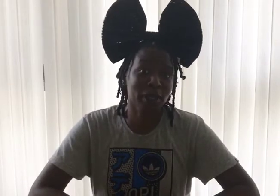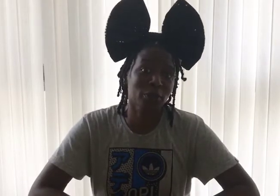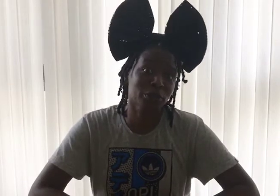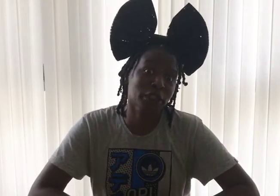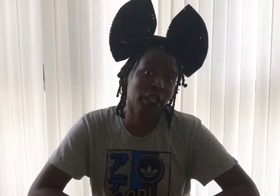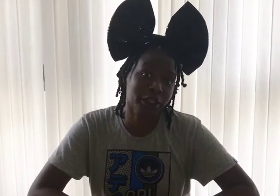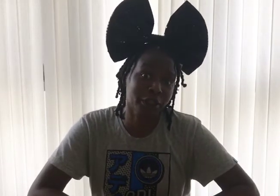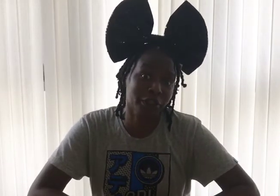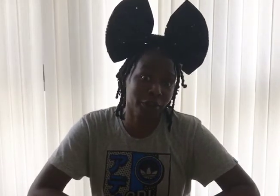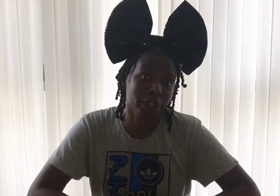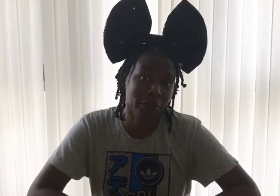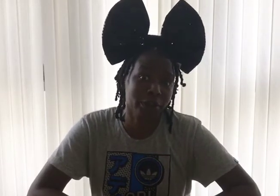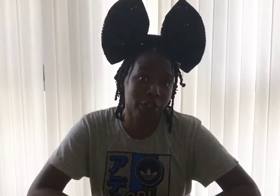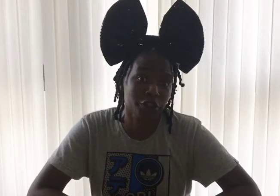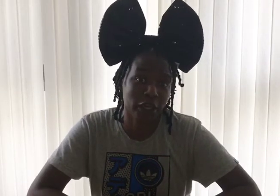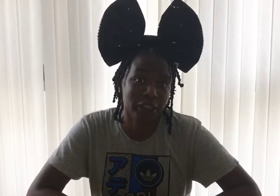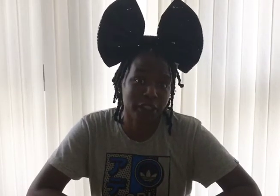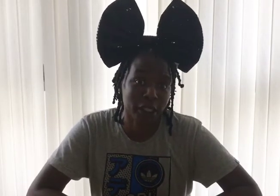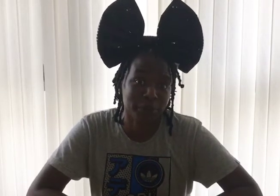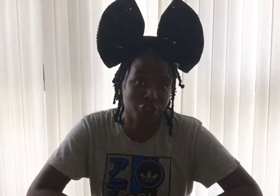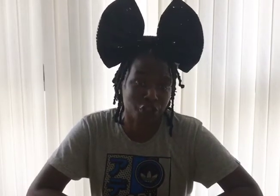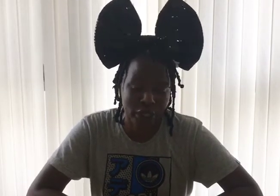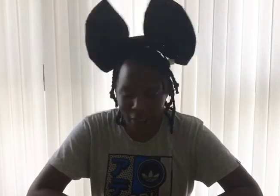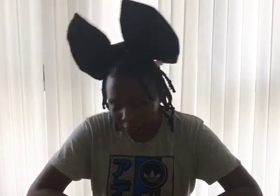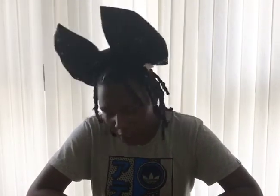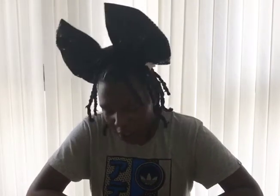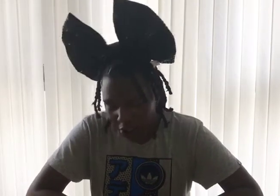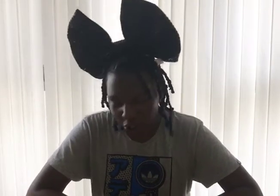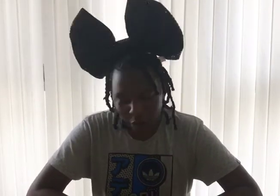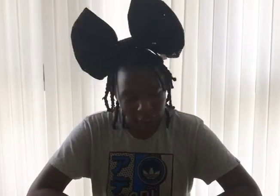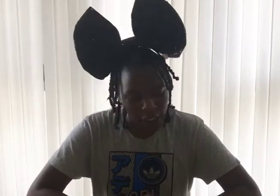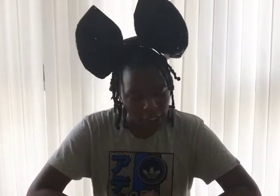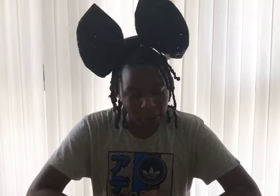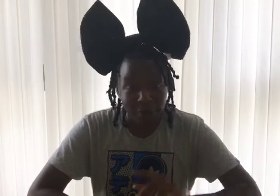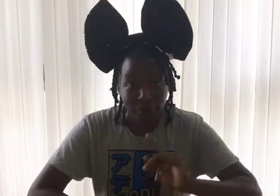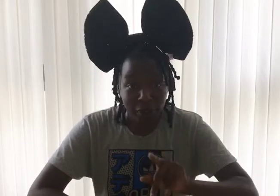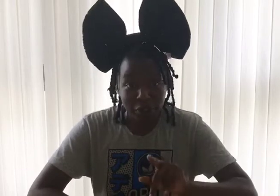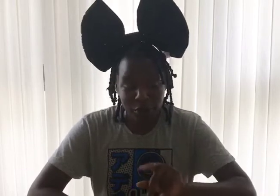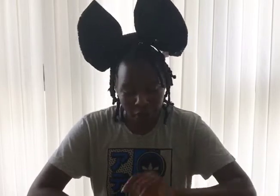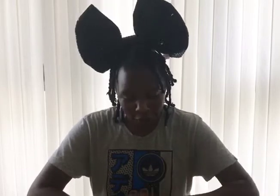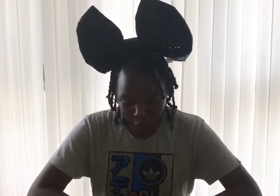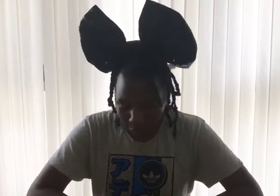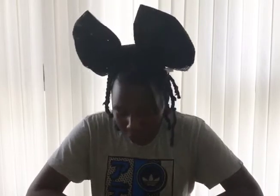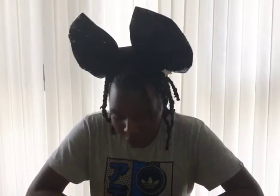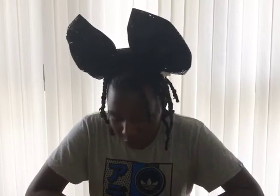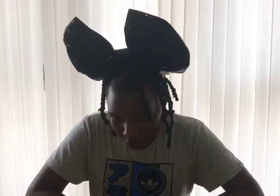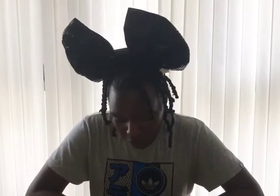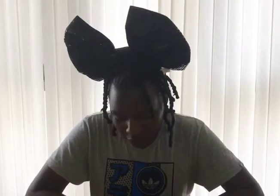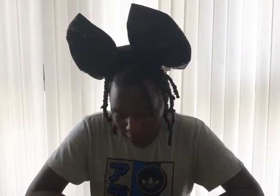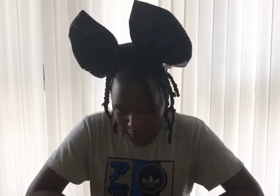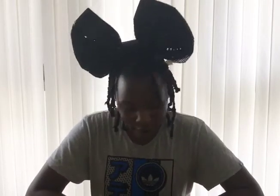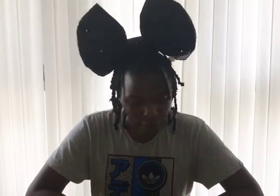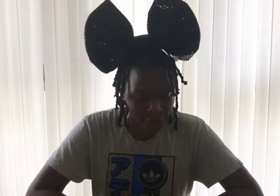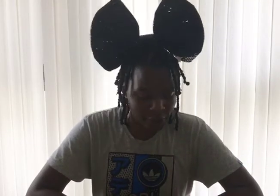Mallet almost died in those heels trying to skip, didn't she? So please do get involved with the